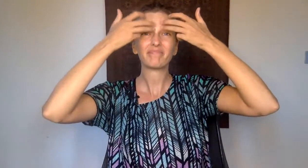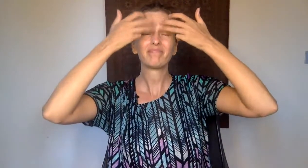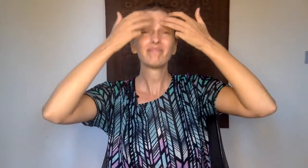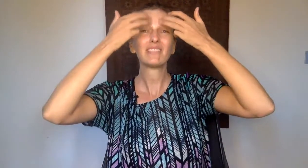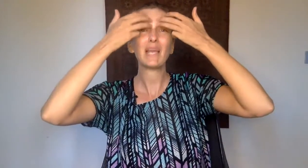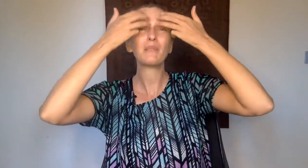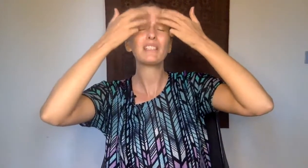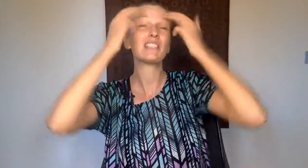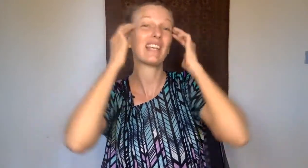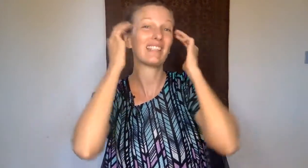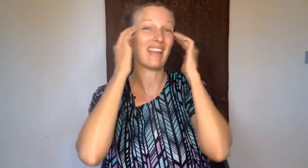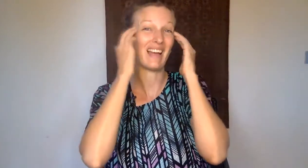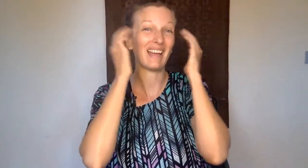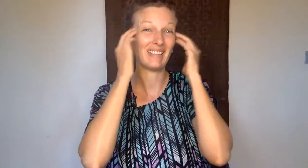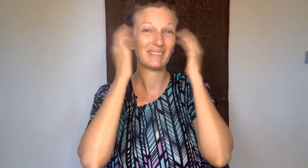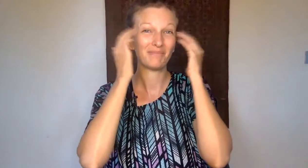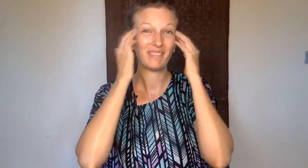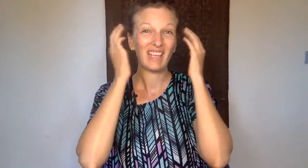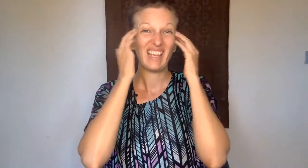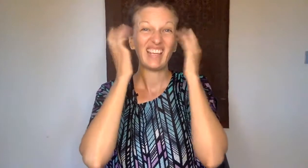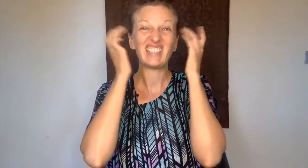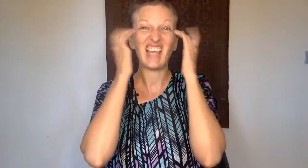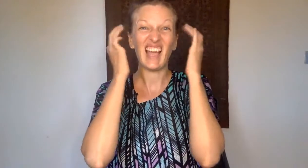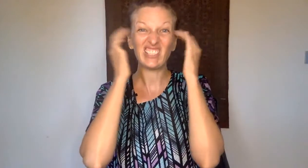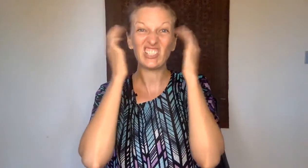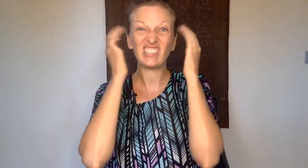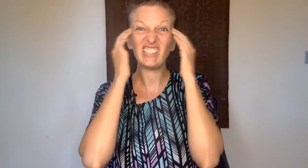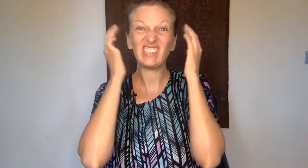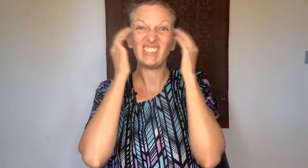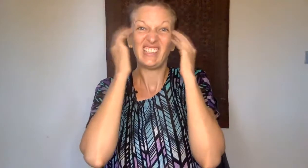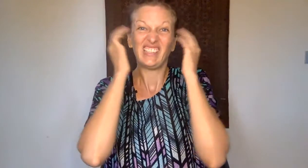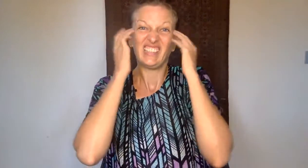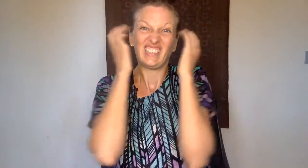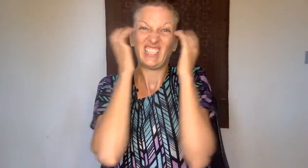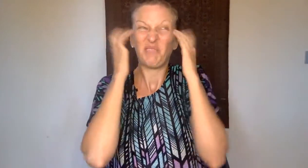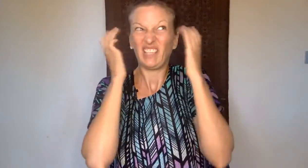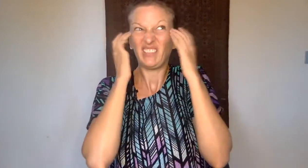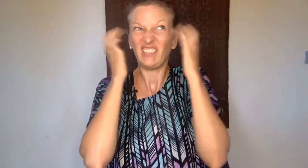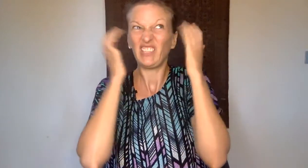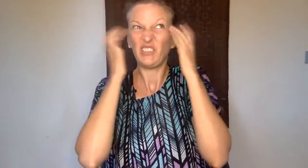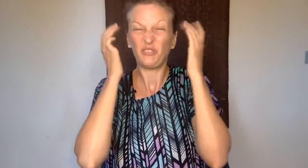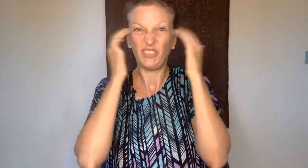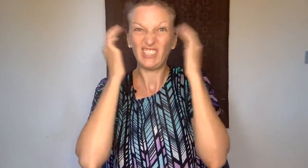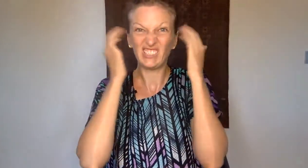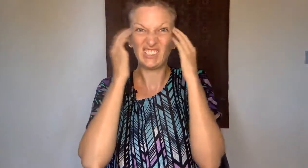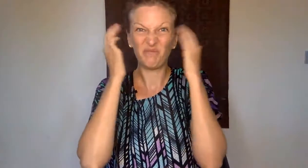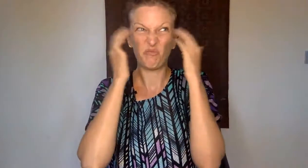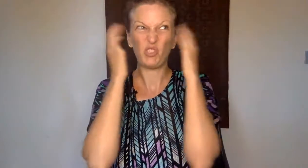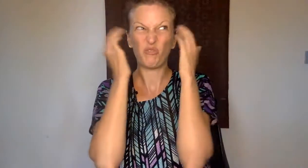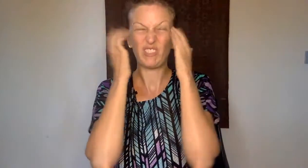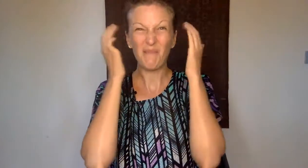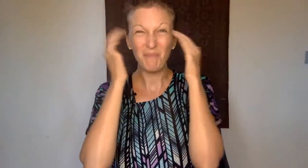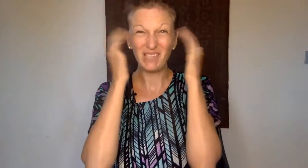Tapping to the side of the eye. It's actually just making me feel full of resentment.